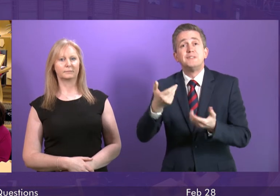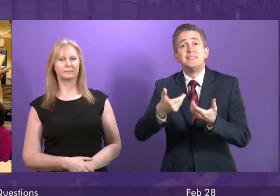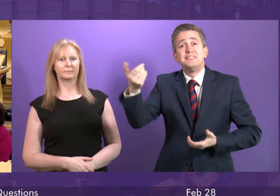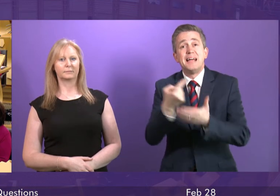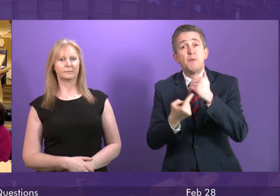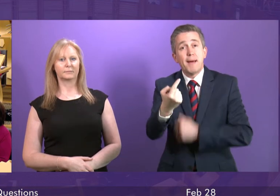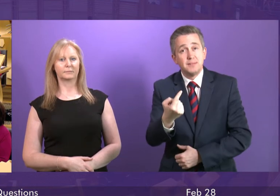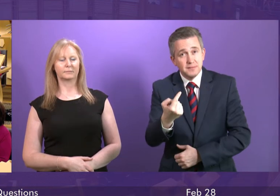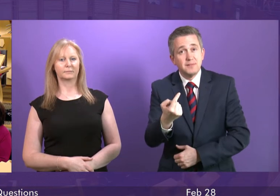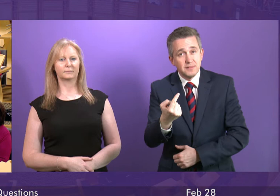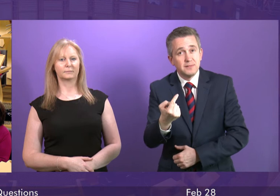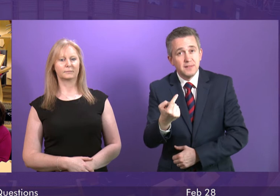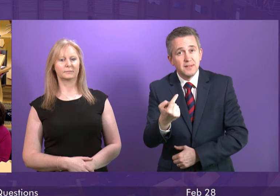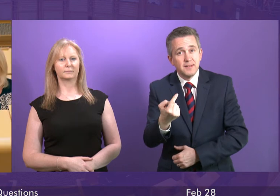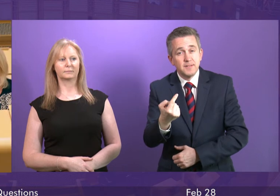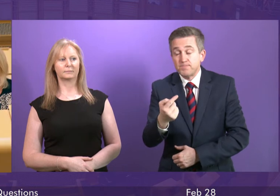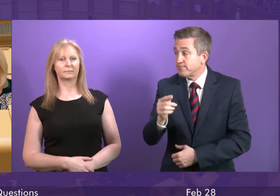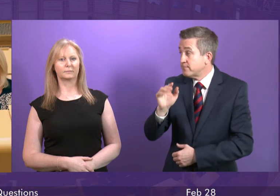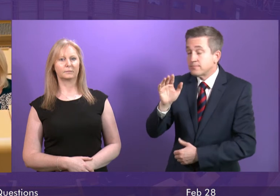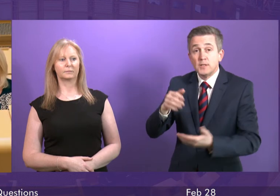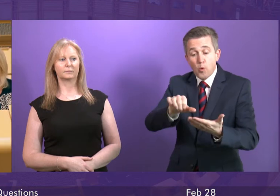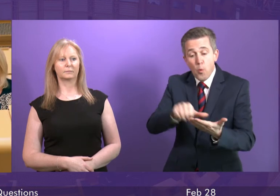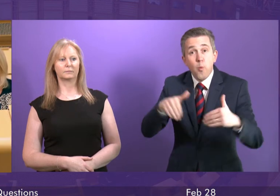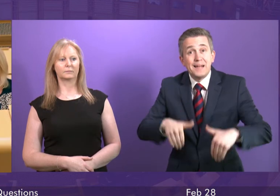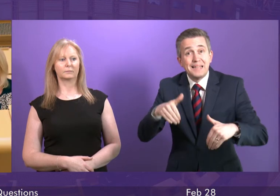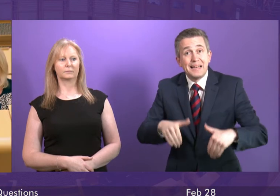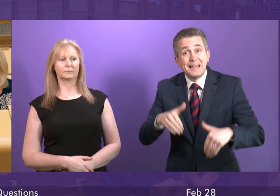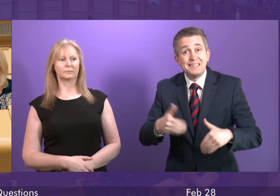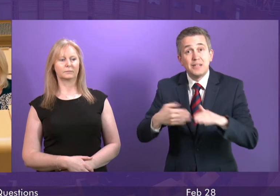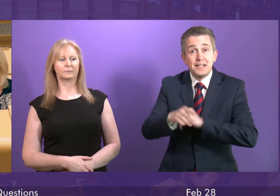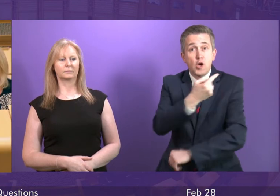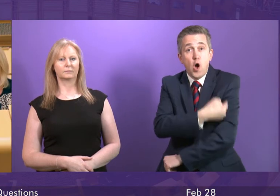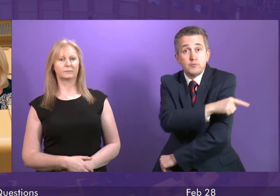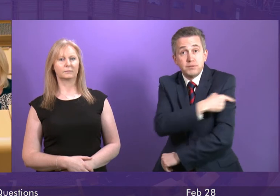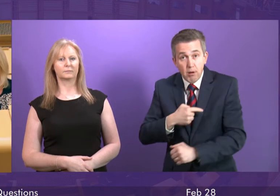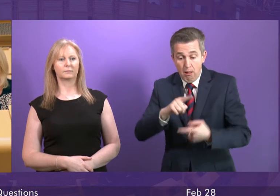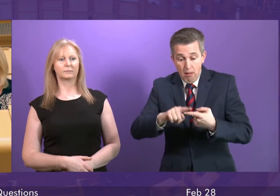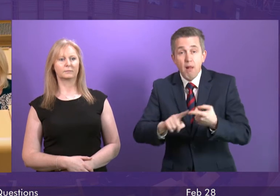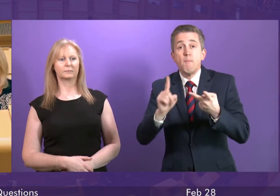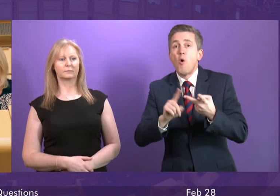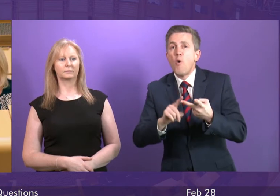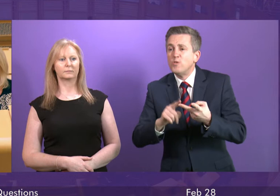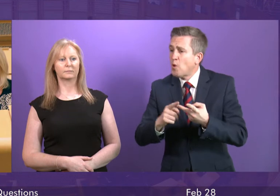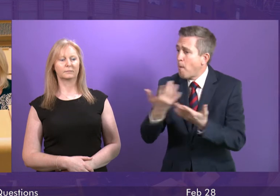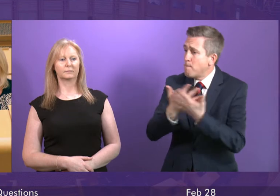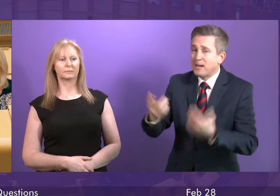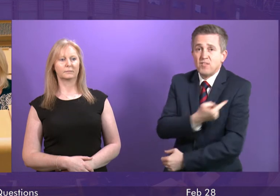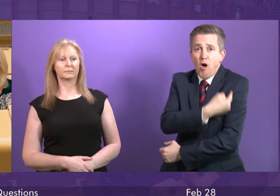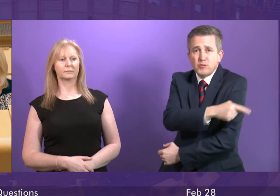And of course, it's not just the weights to get into hospital. It's the safety and cleanliness of the hospitals in which doctors and nurses have to work,